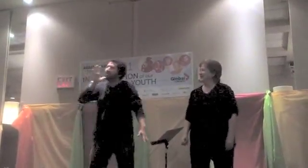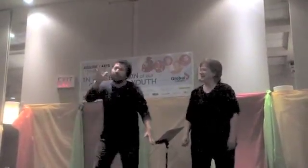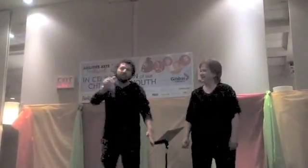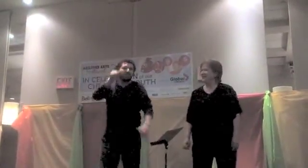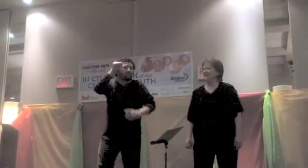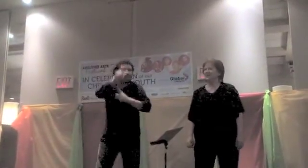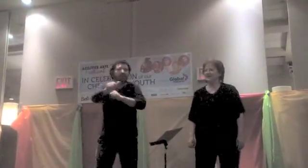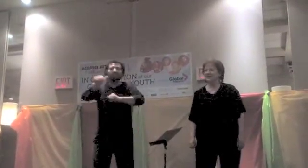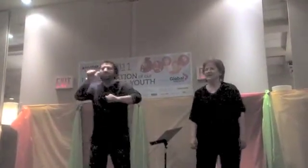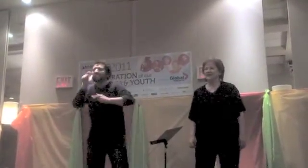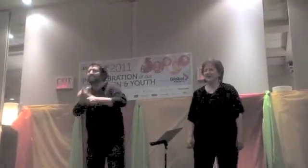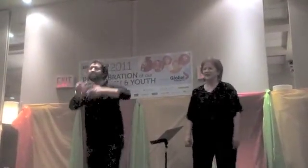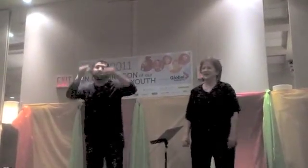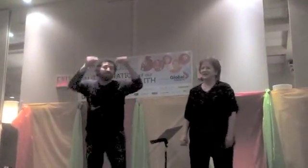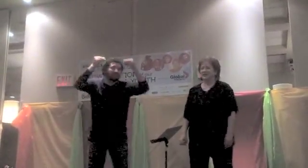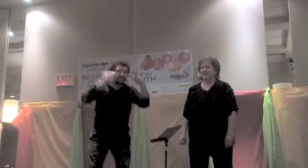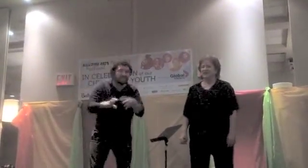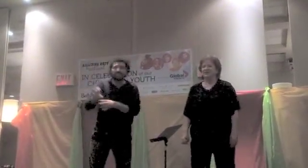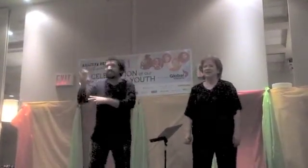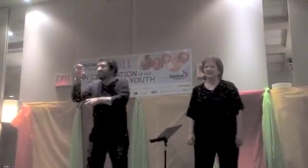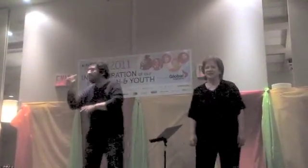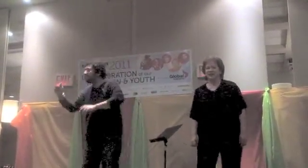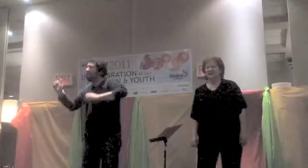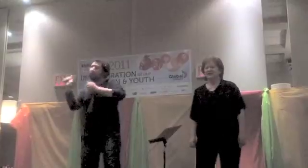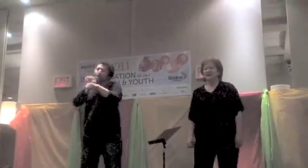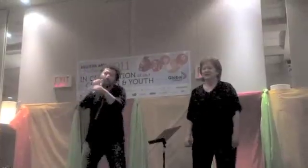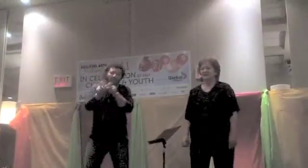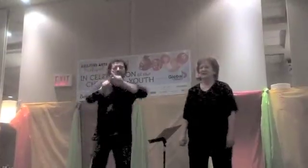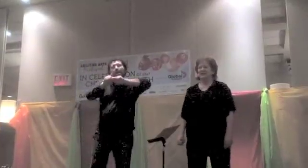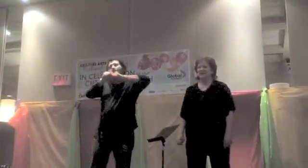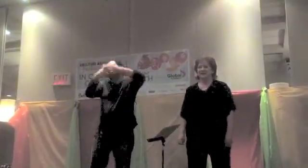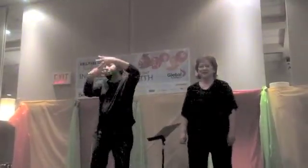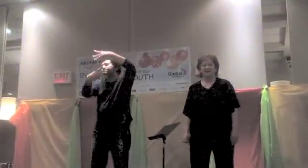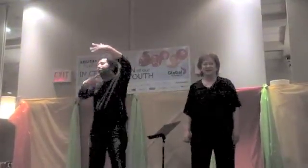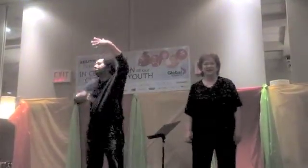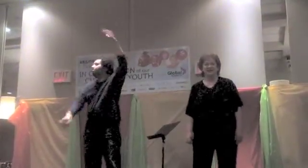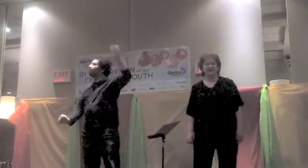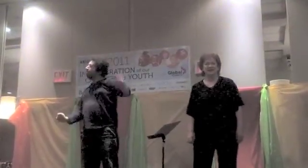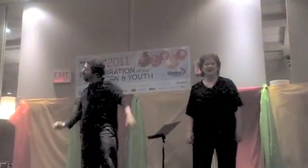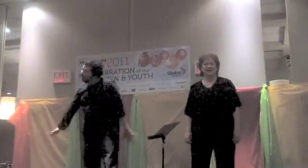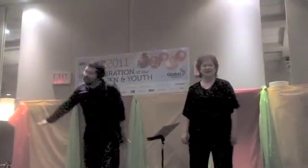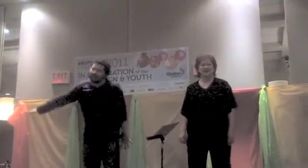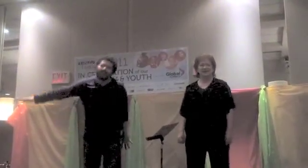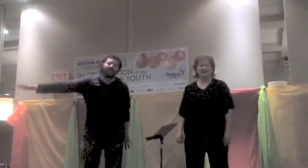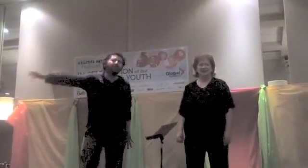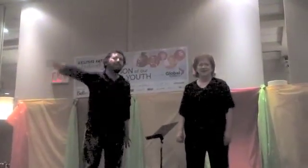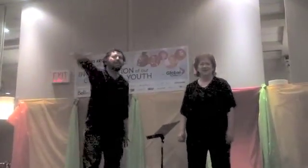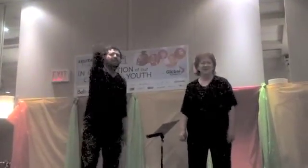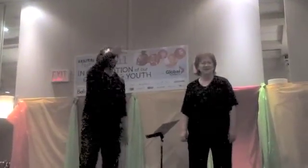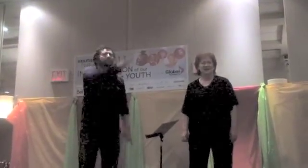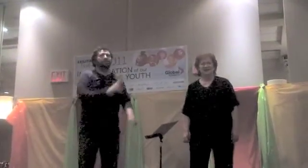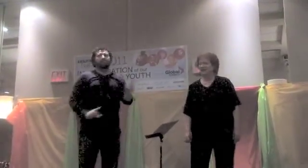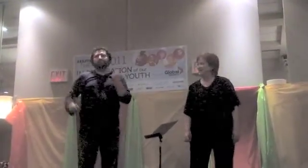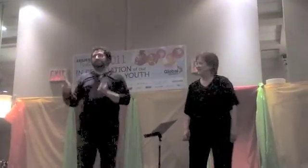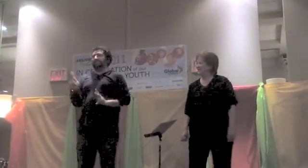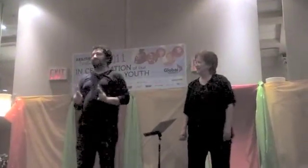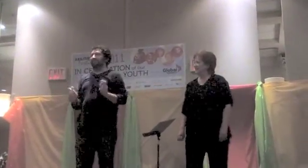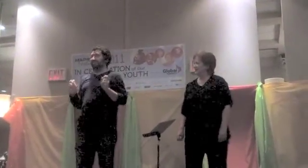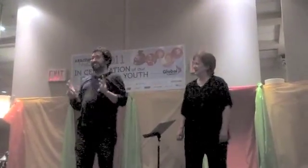Parents, grandparents, brothers, and sisters, and teachers, and teachers' aides, and all the people. Let's go right